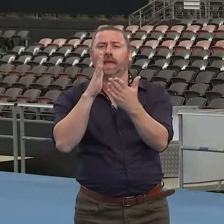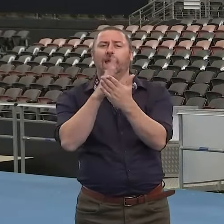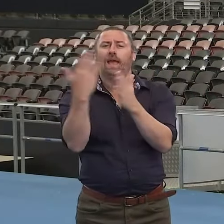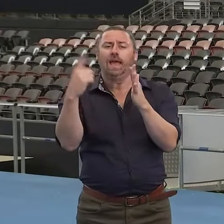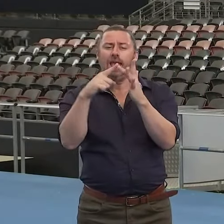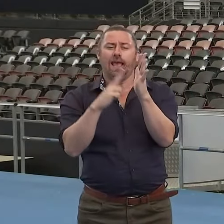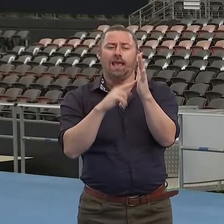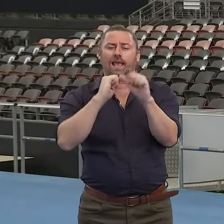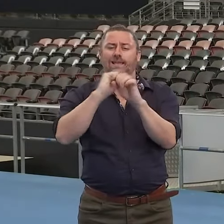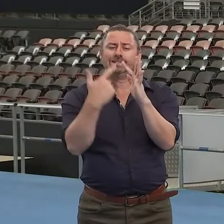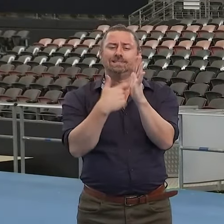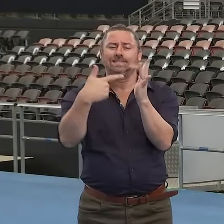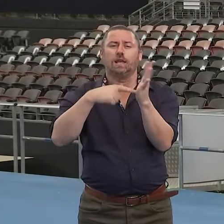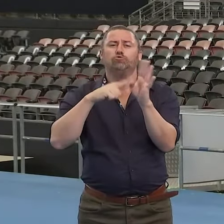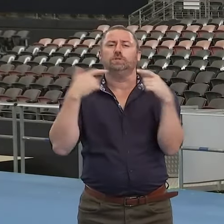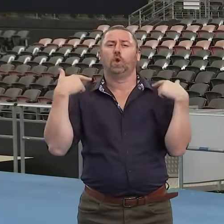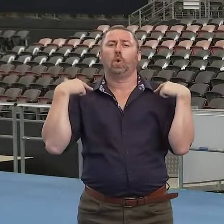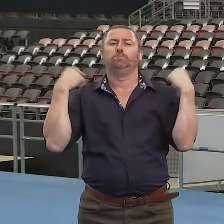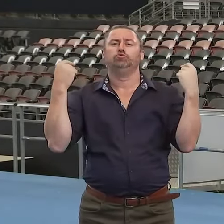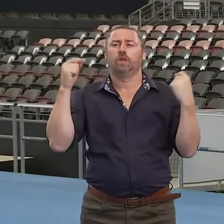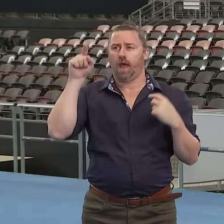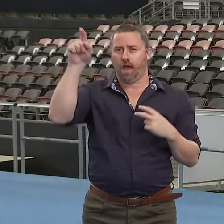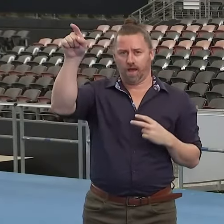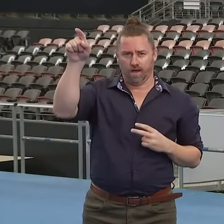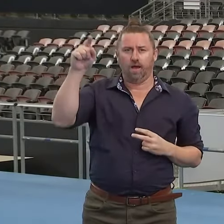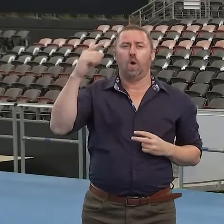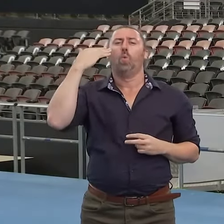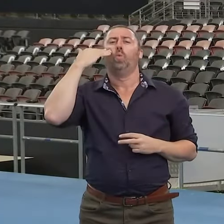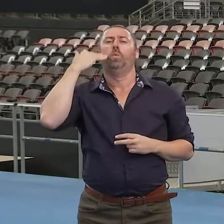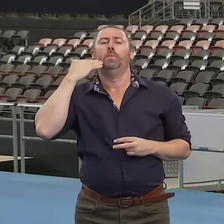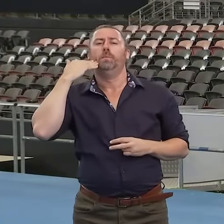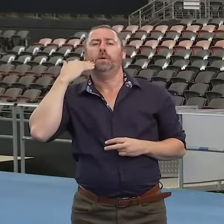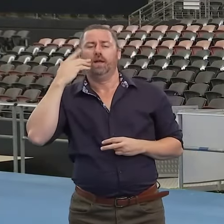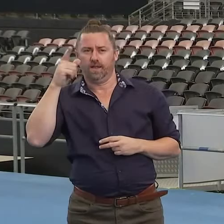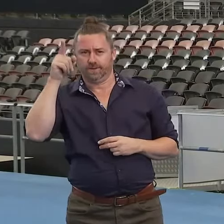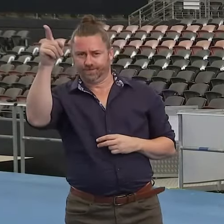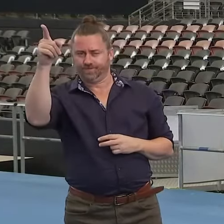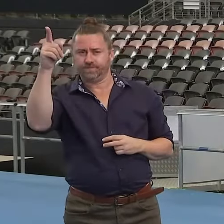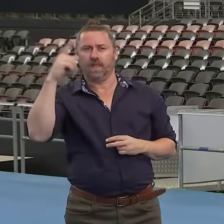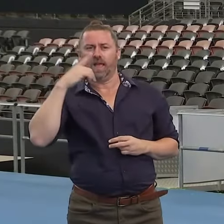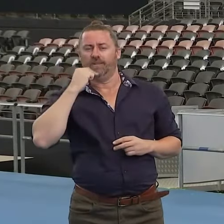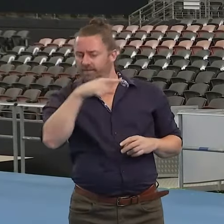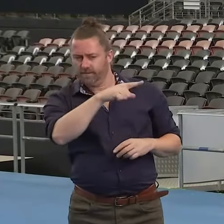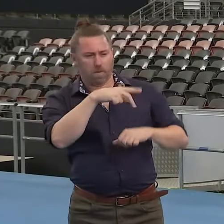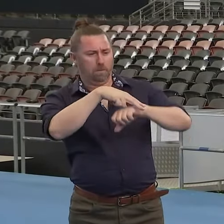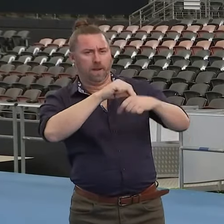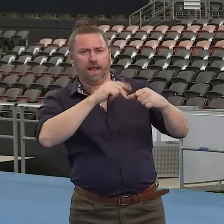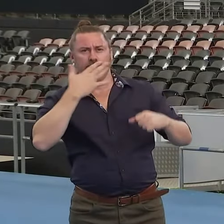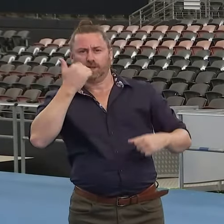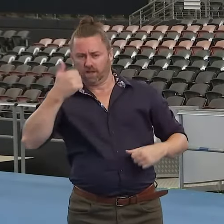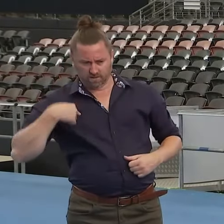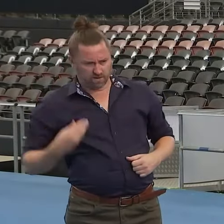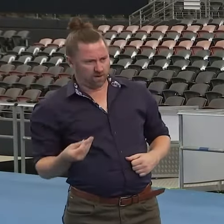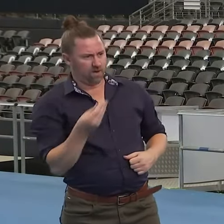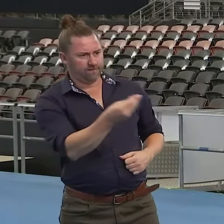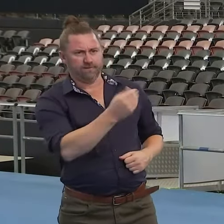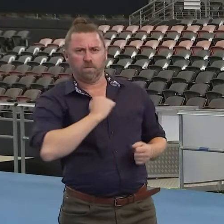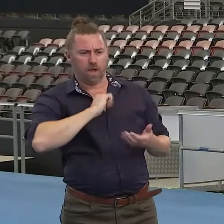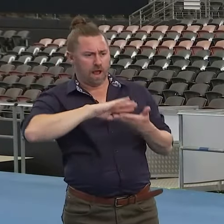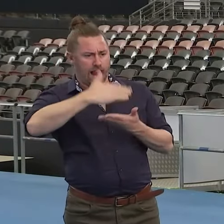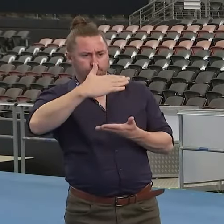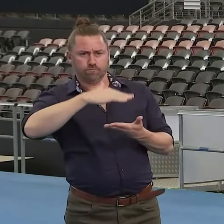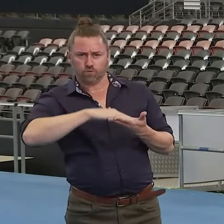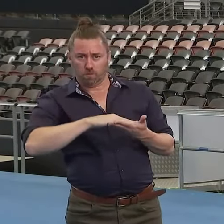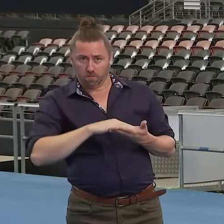concerns about the Office of State Stewart, including the when the forensic is now on her laptop, as well as reforcing issues.